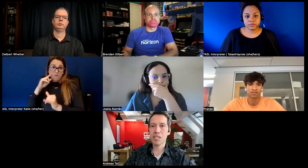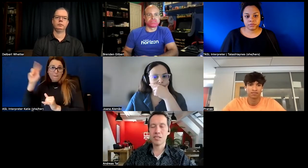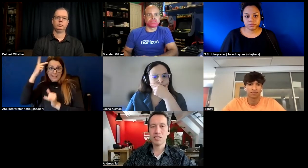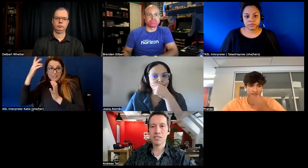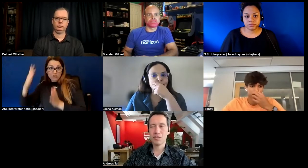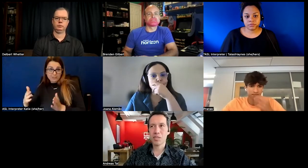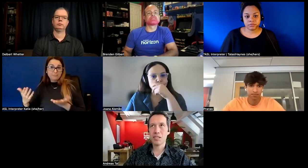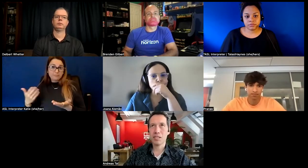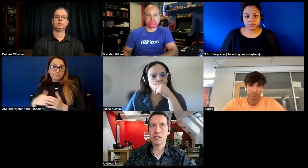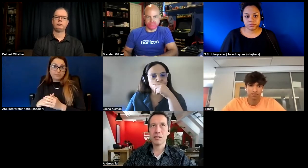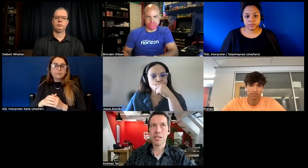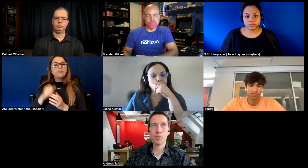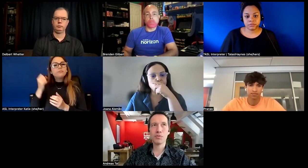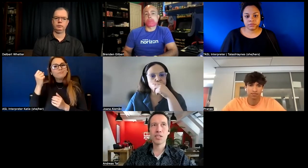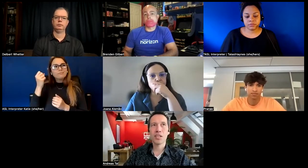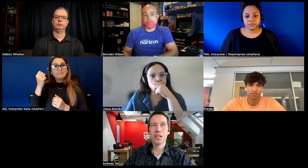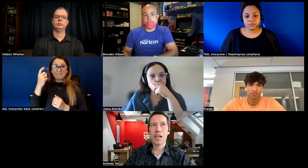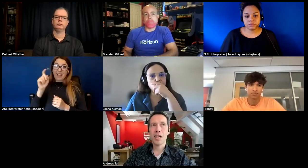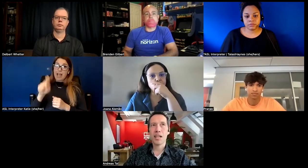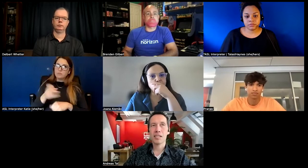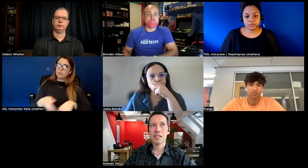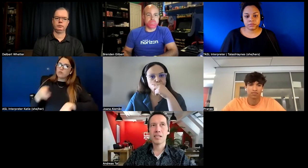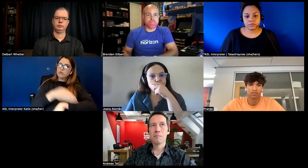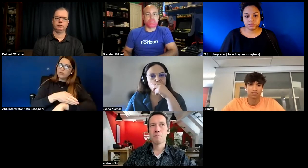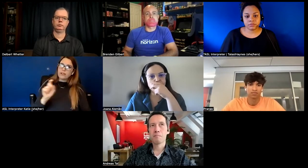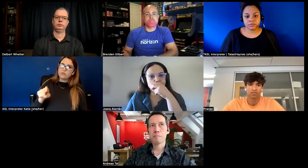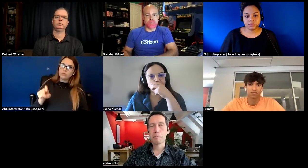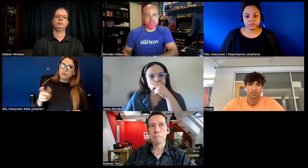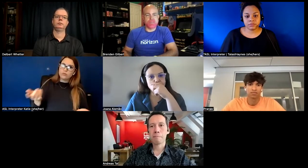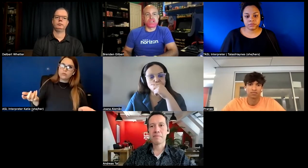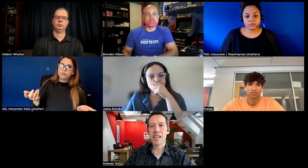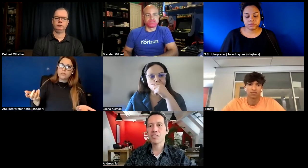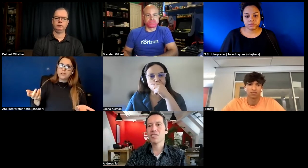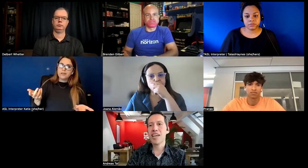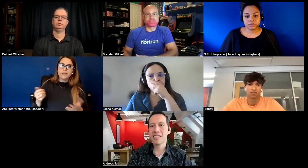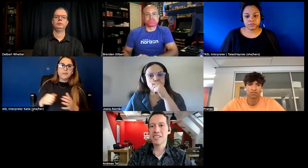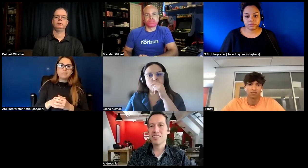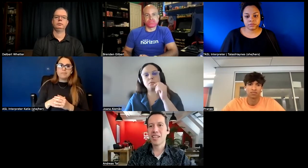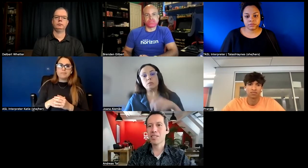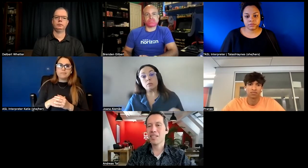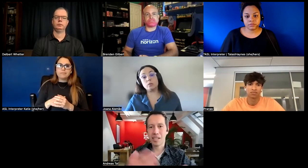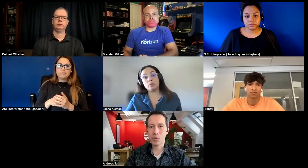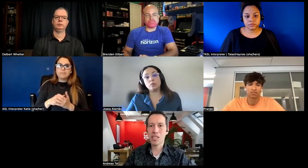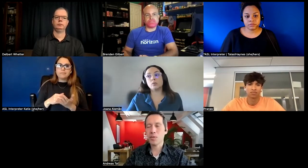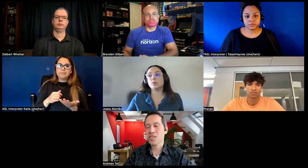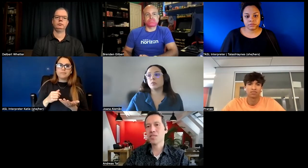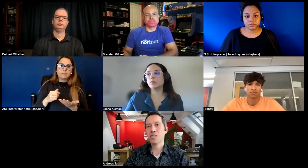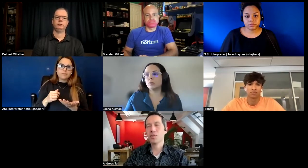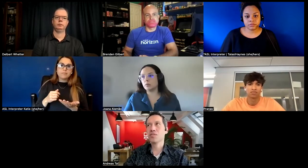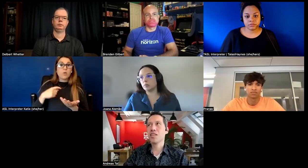needs to be uh improved and um as you said adela and i agree with everything what you said